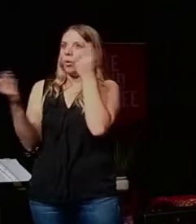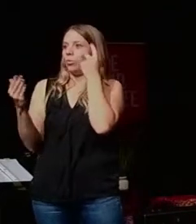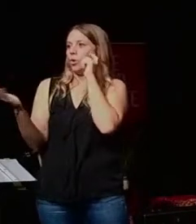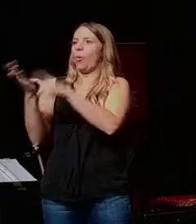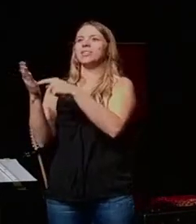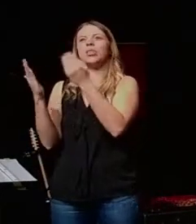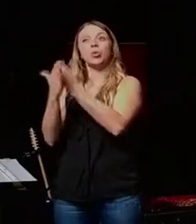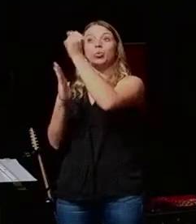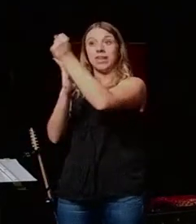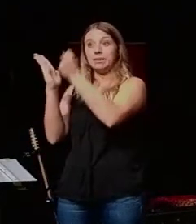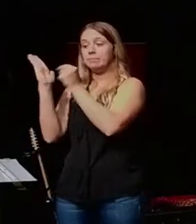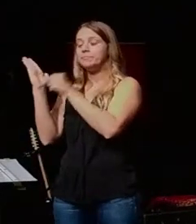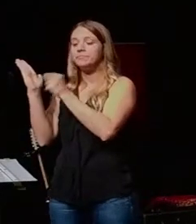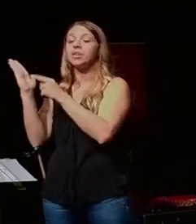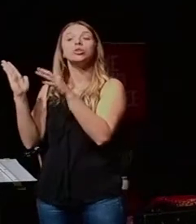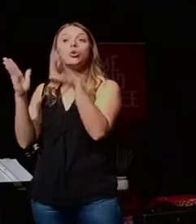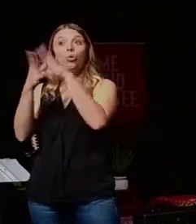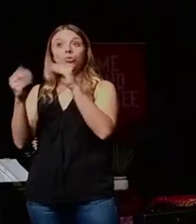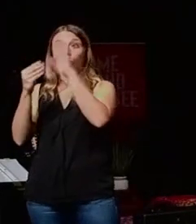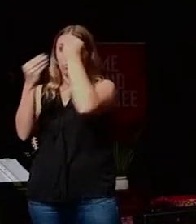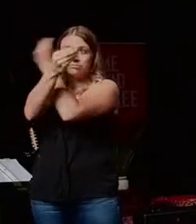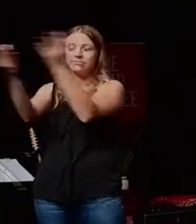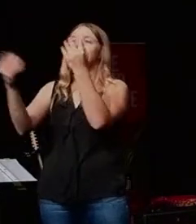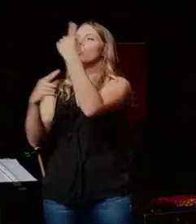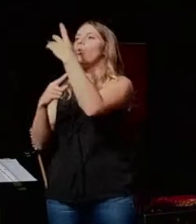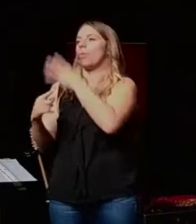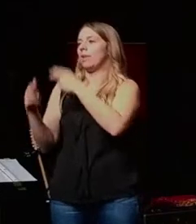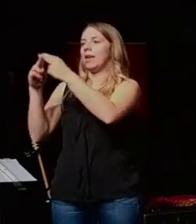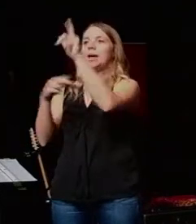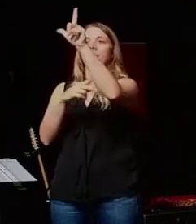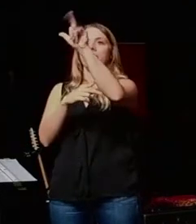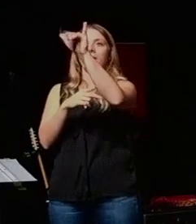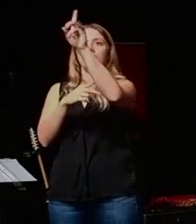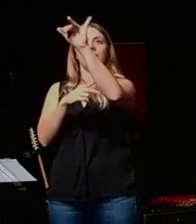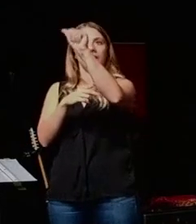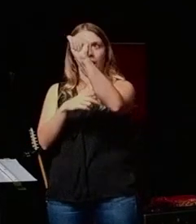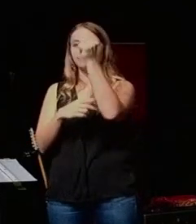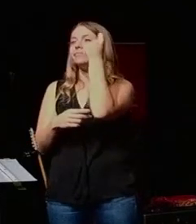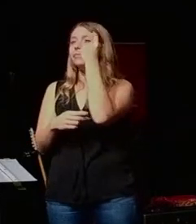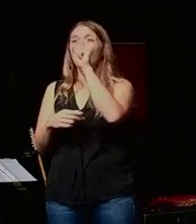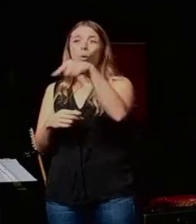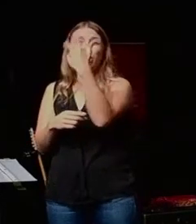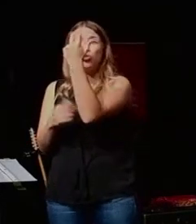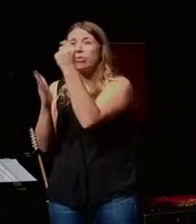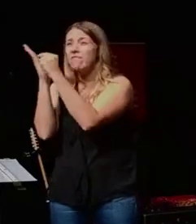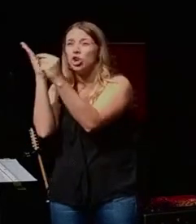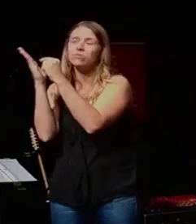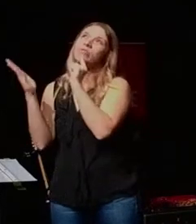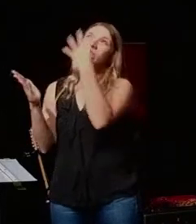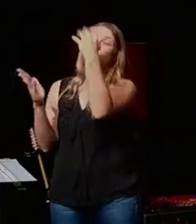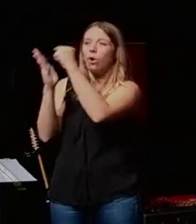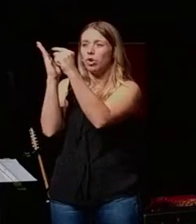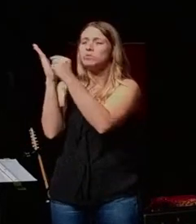I'm about to tell you is about this one woman. Her name was Lydia. And there's only three verses around her, actually four.